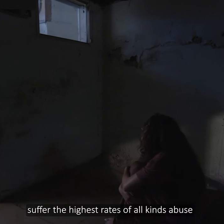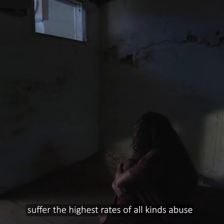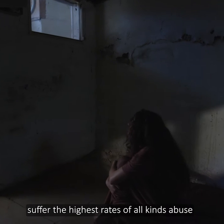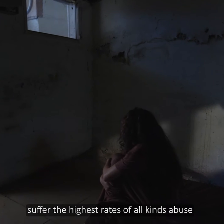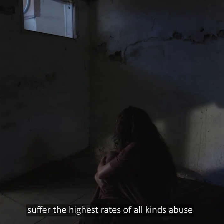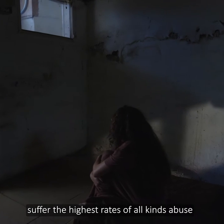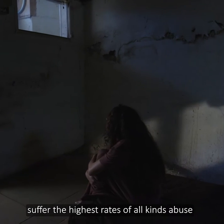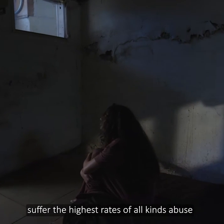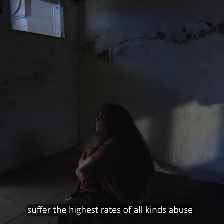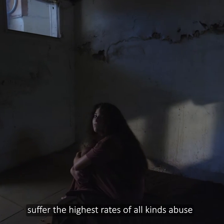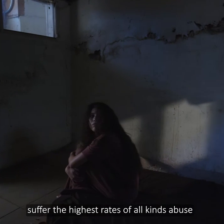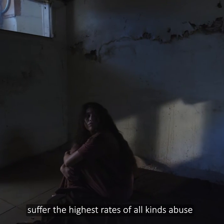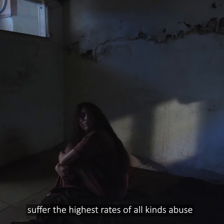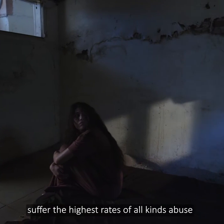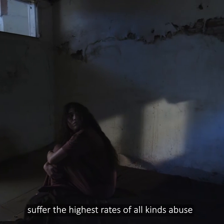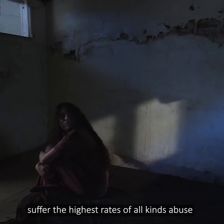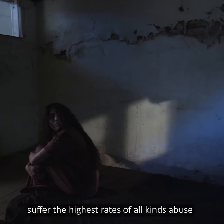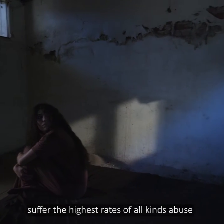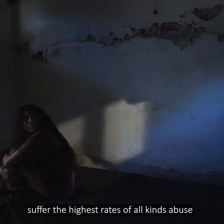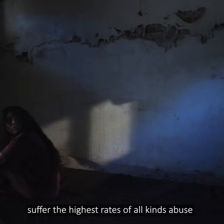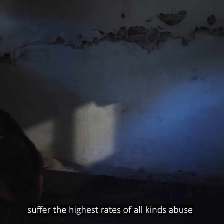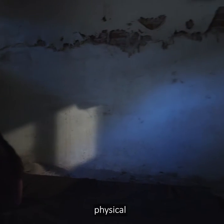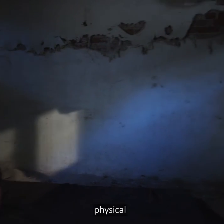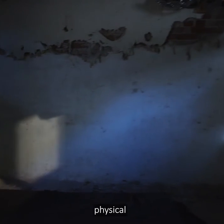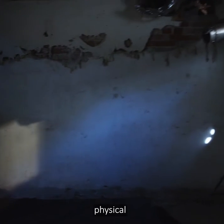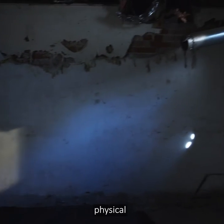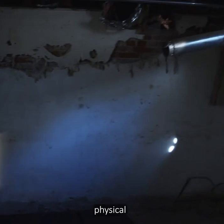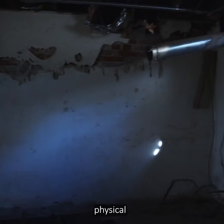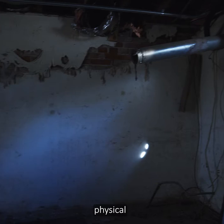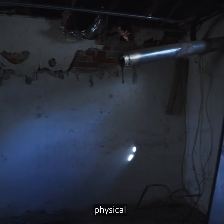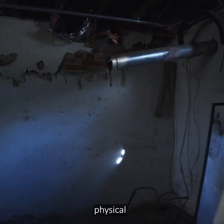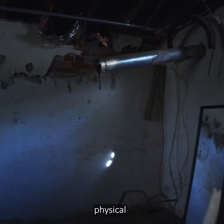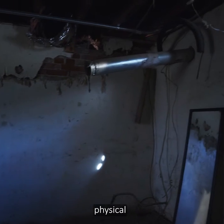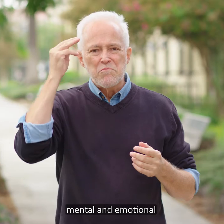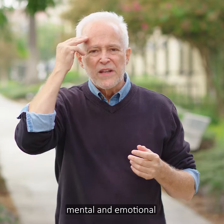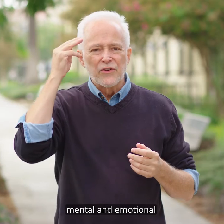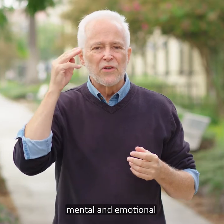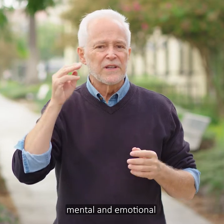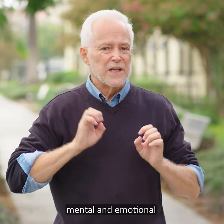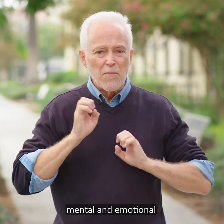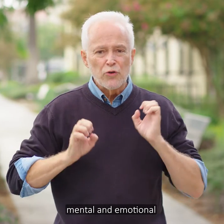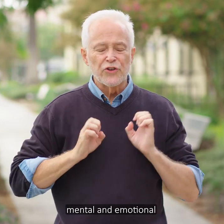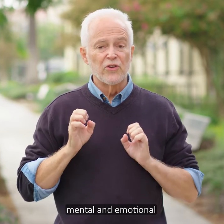of all kinds of abuse. Physical, mental, and emotional,